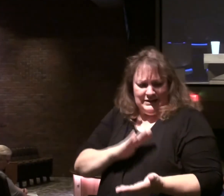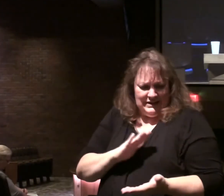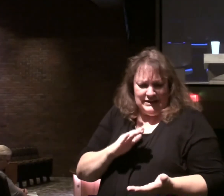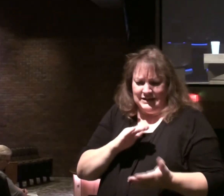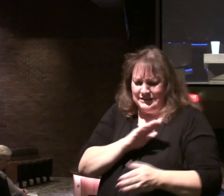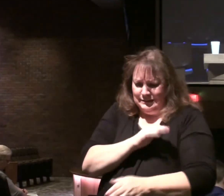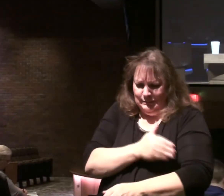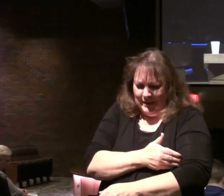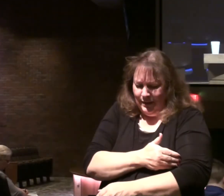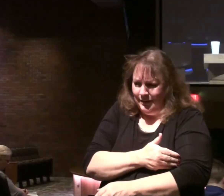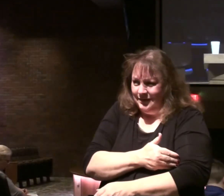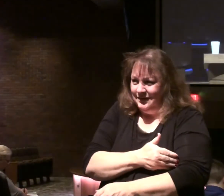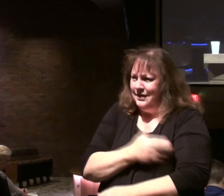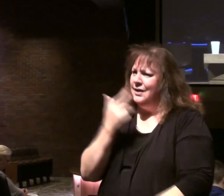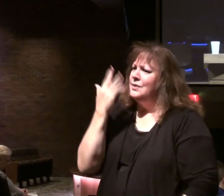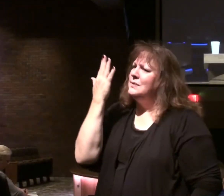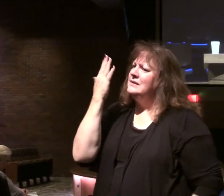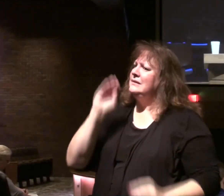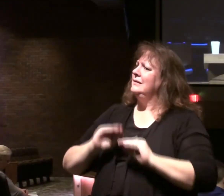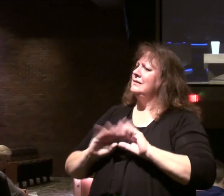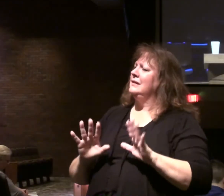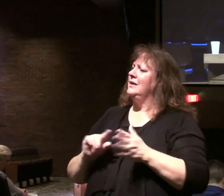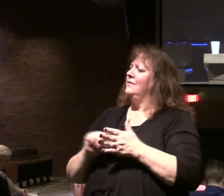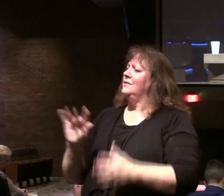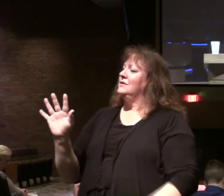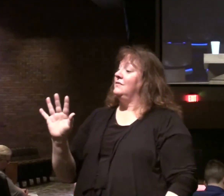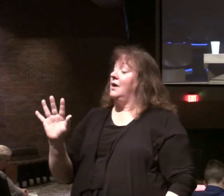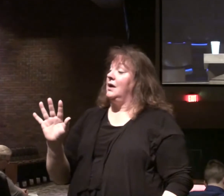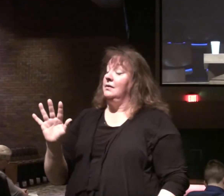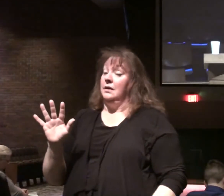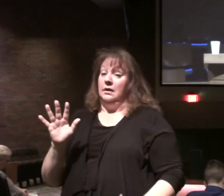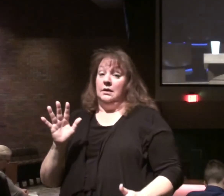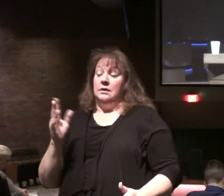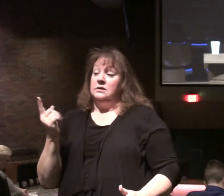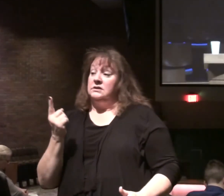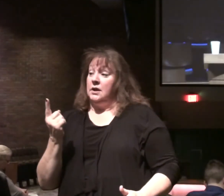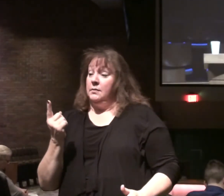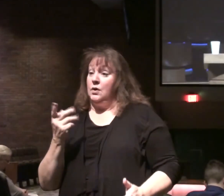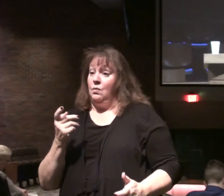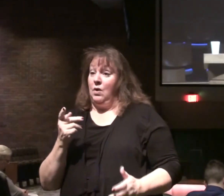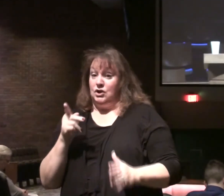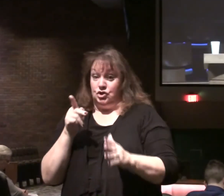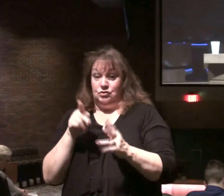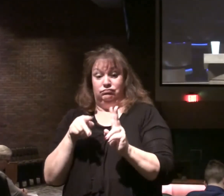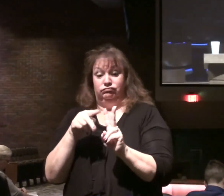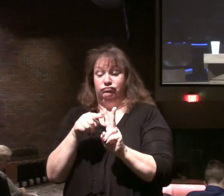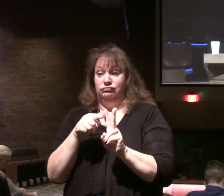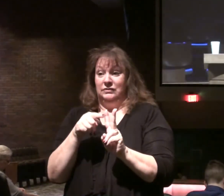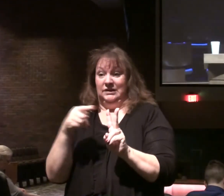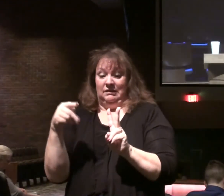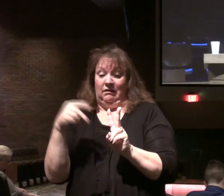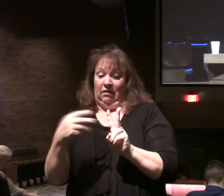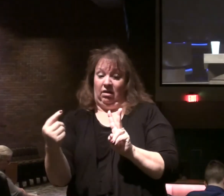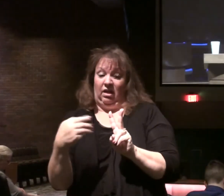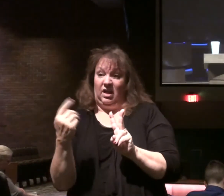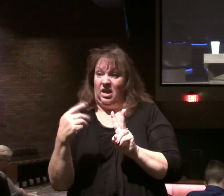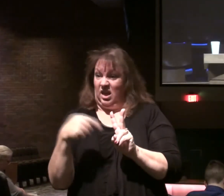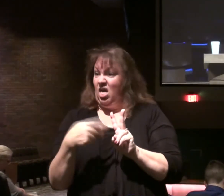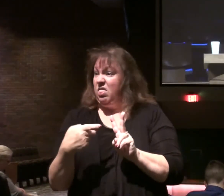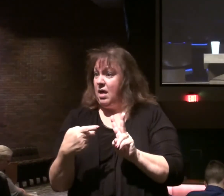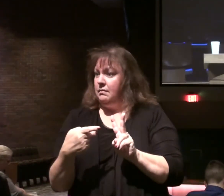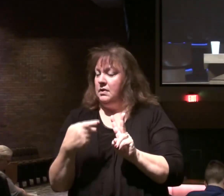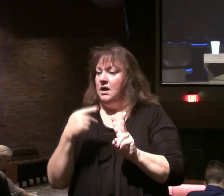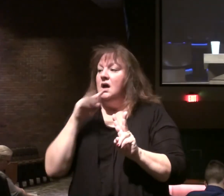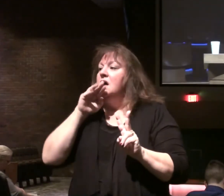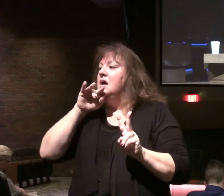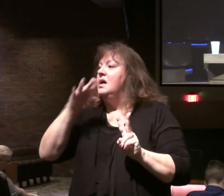But the reason. Is clear. Verse five. If anyone. Wants to harm them. Fire flows out of their mouth. And devours their enemies. So